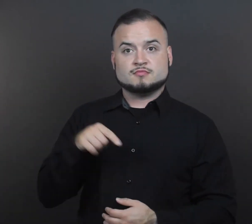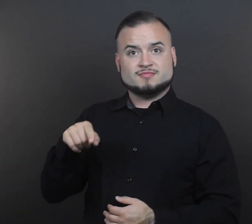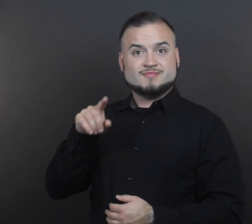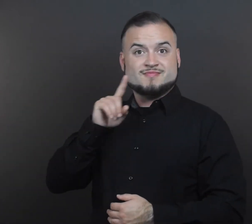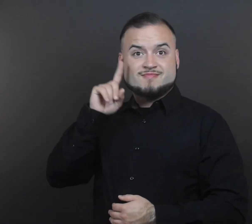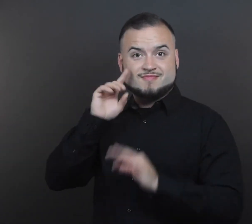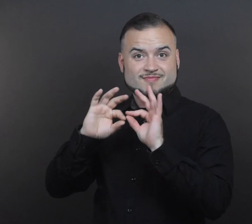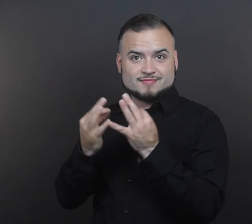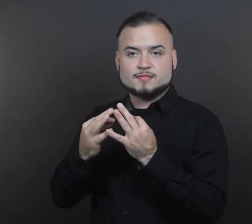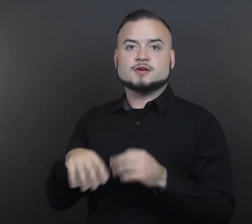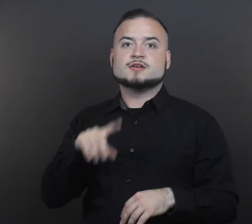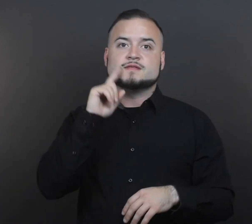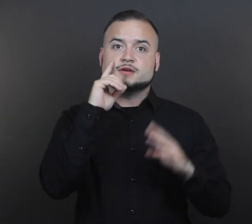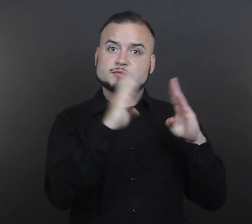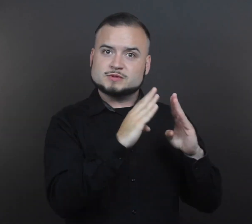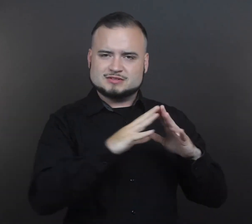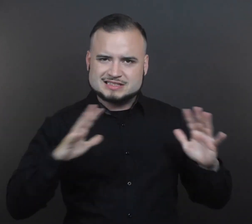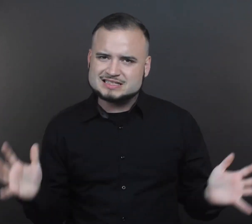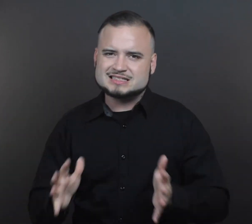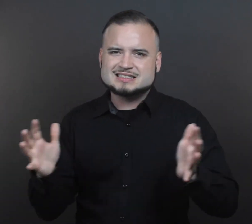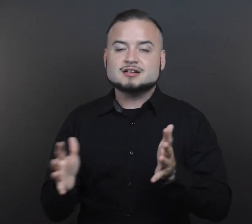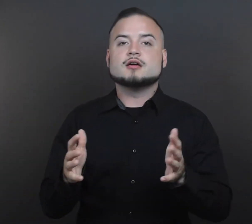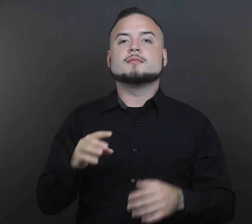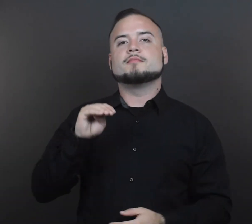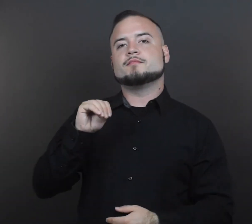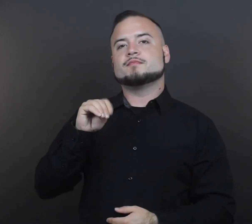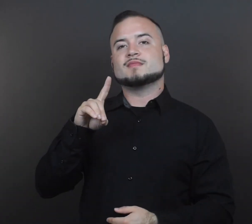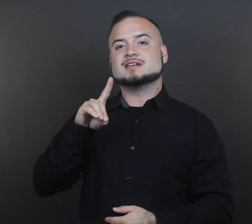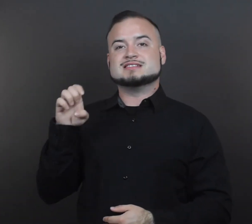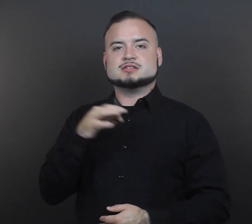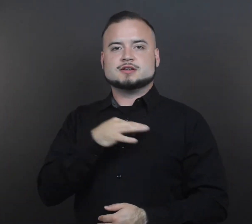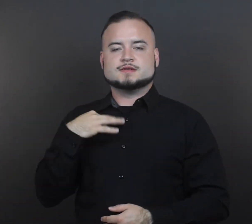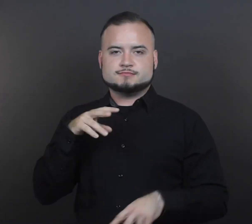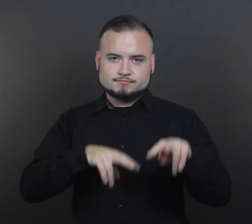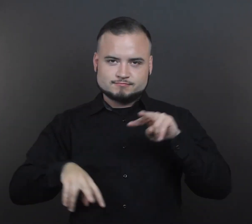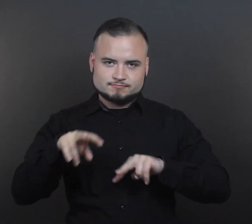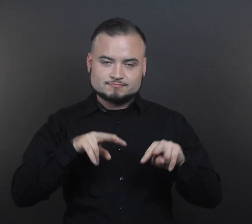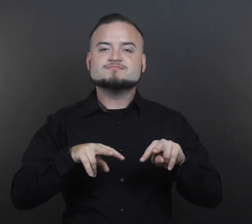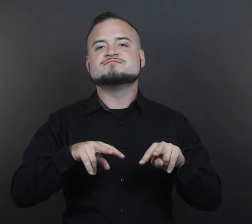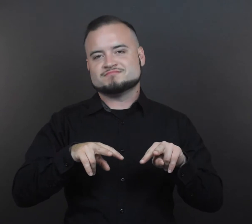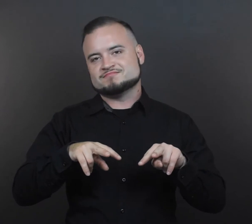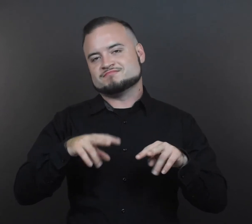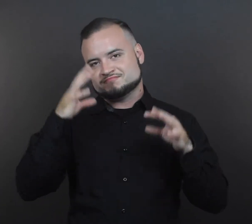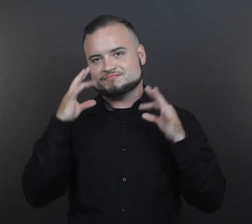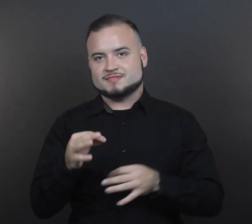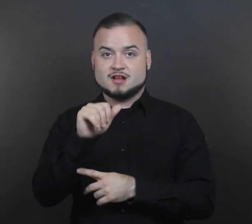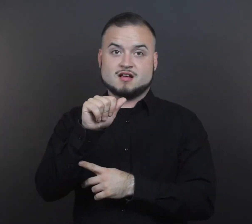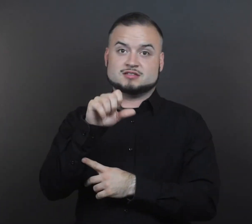At the encouragement of families and the deaf community, the MDE staff looked at the recognition